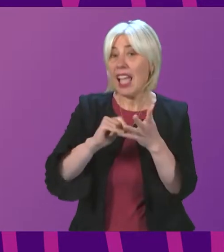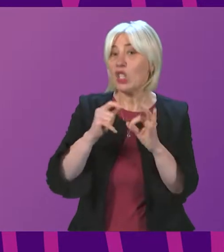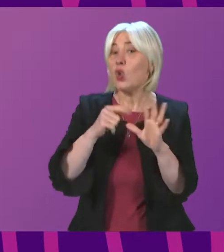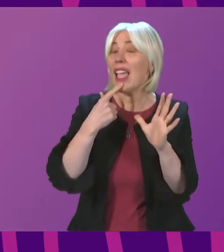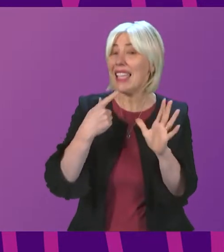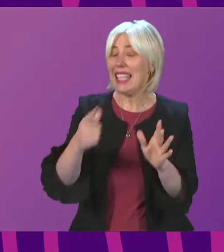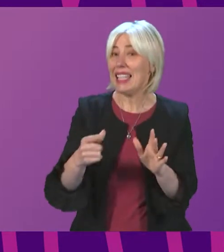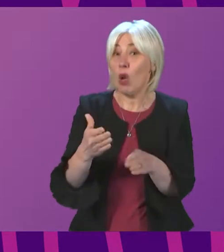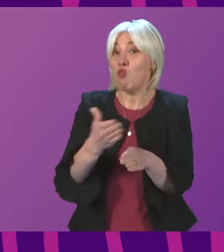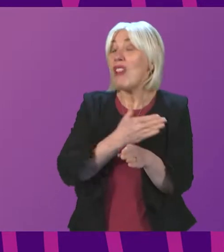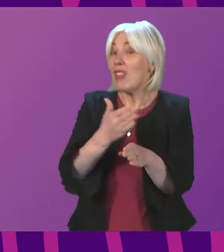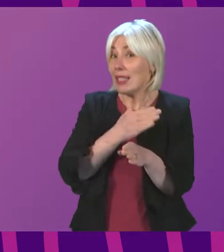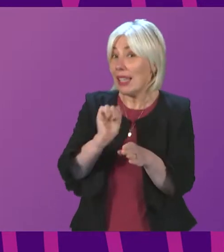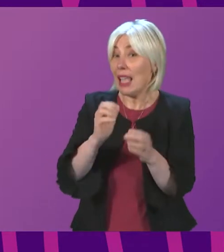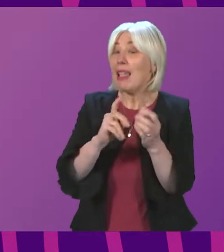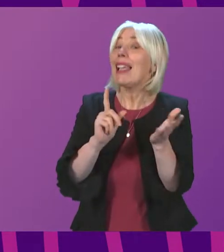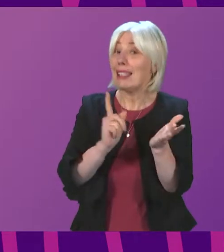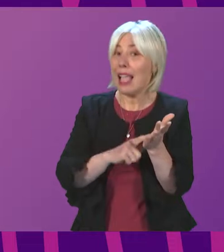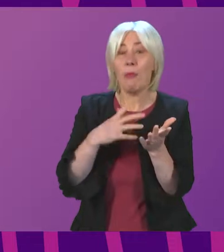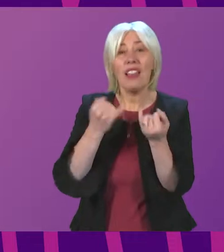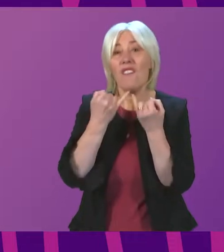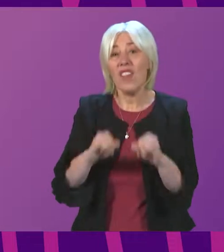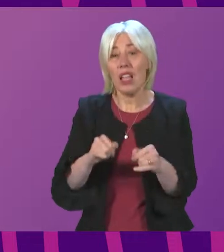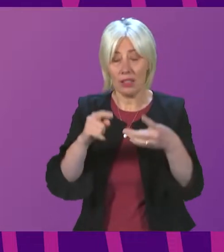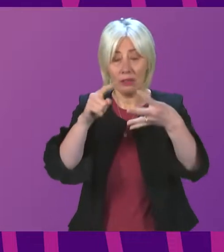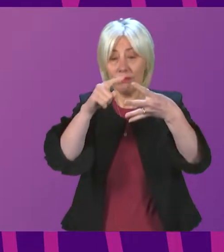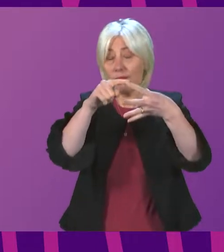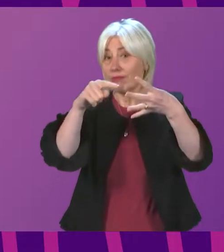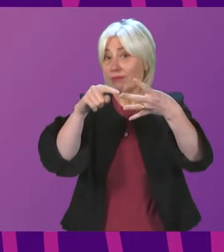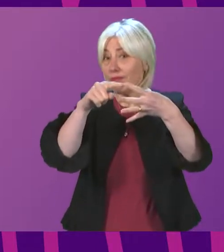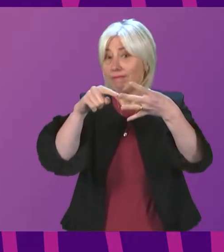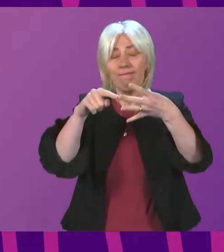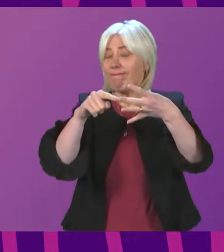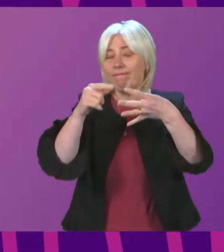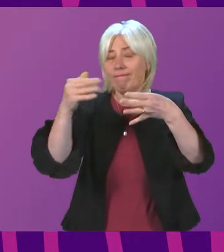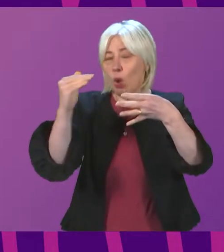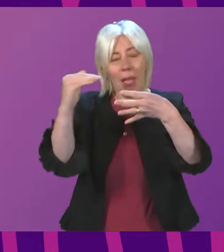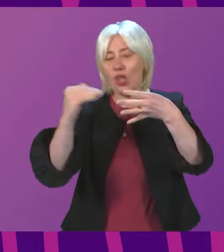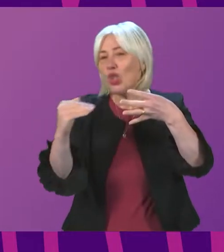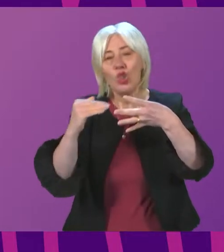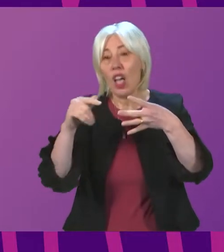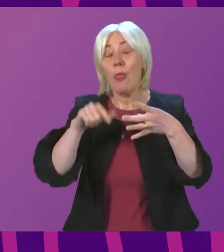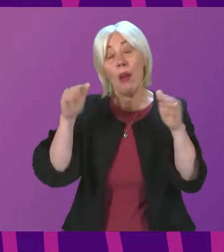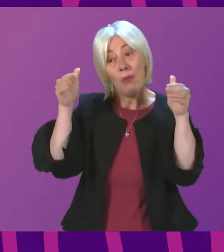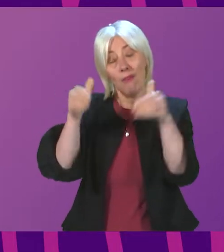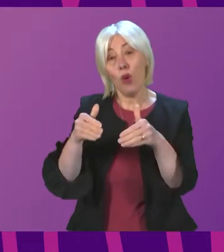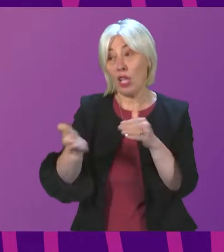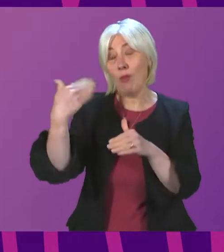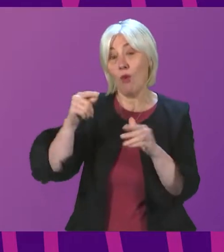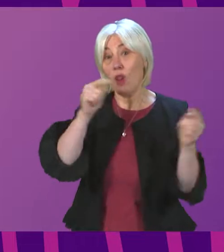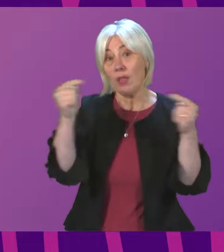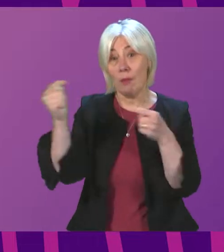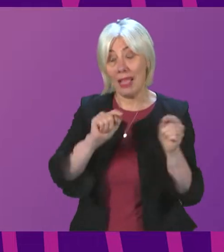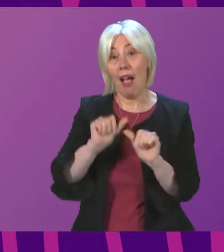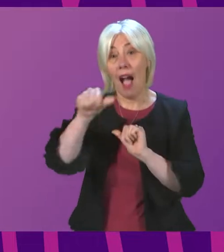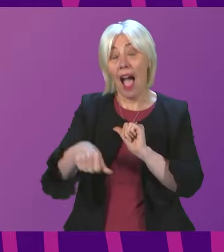advises that previously bsl has failed to meet the first and second criteria which were the focus of considerable debate after